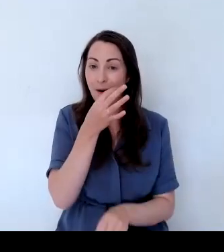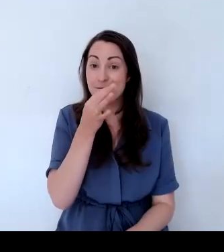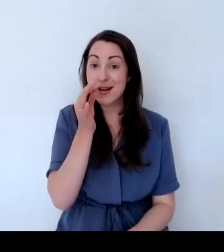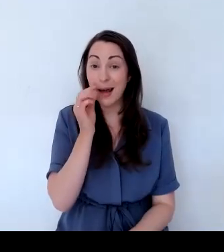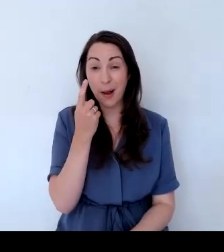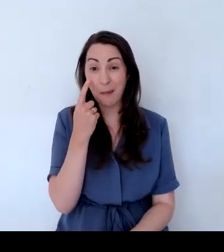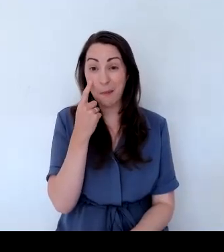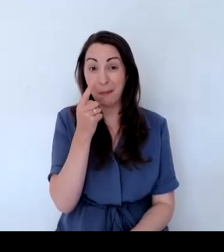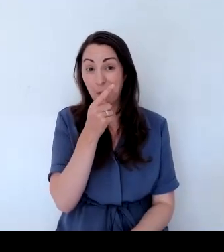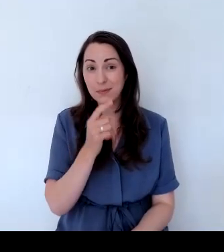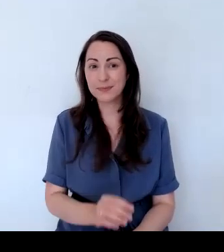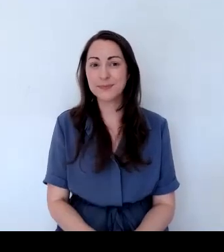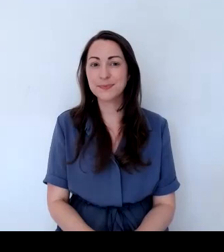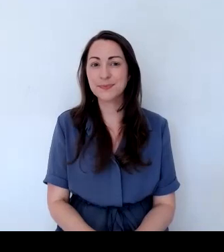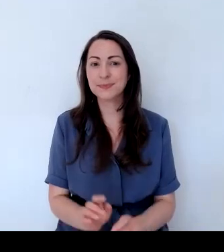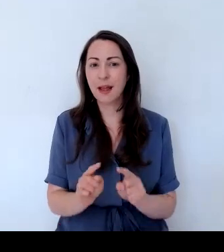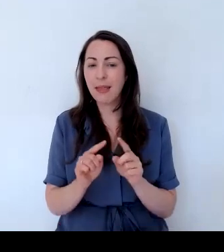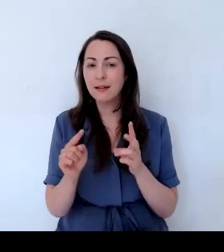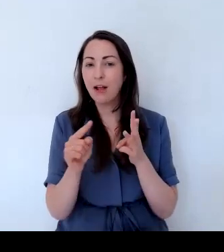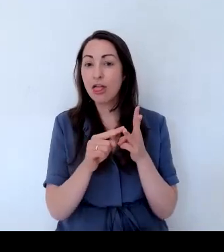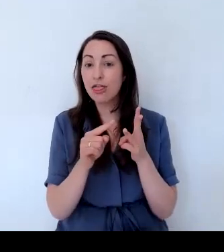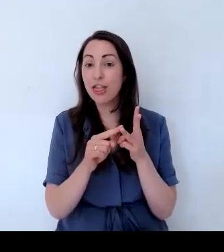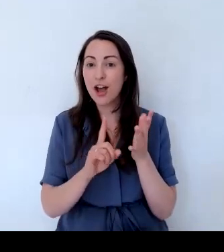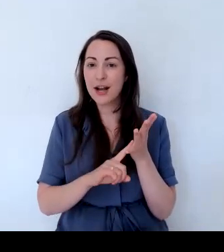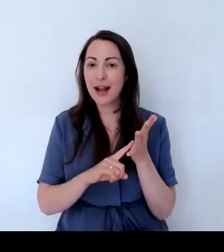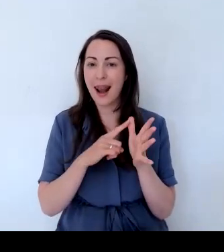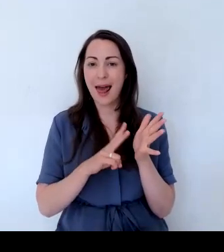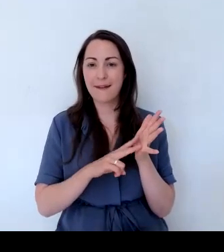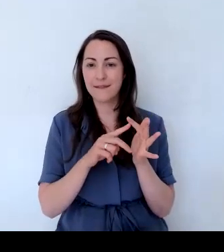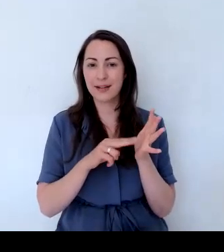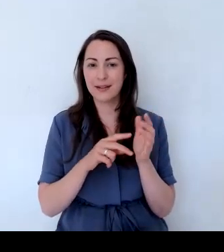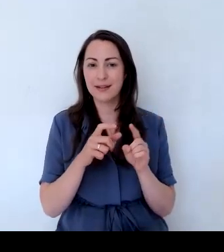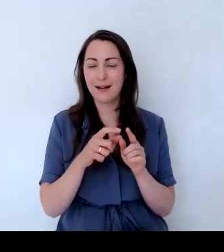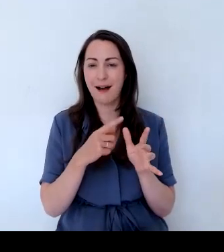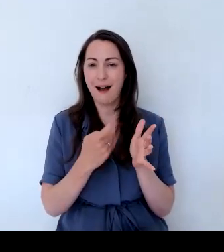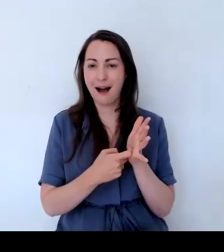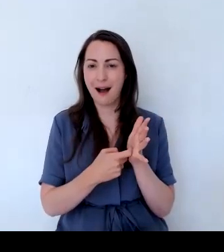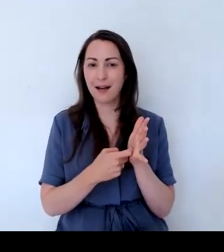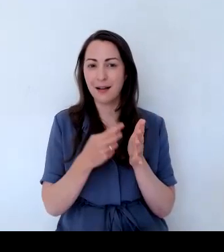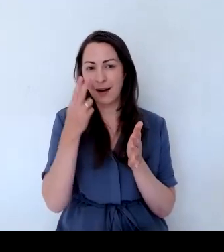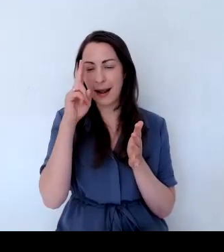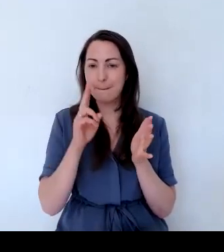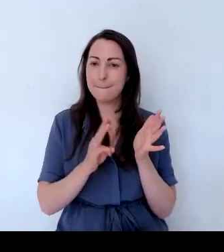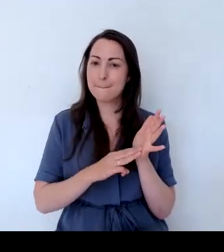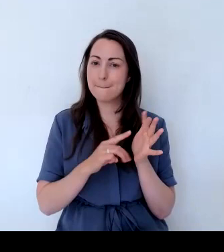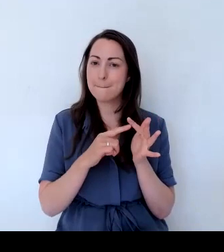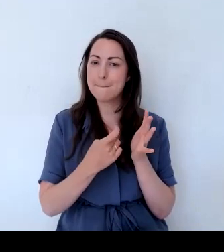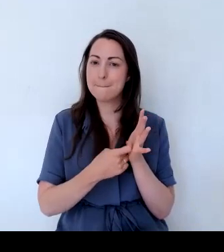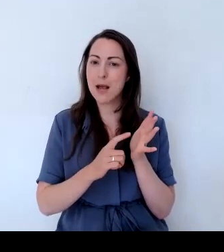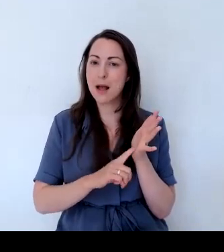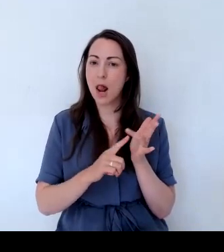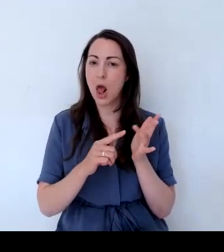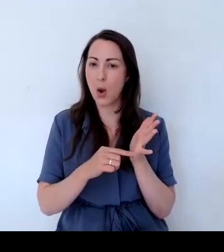And we've got Merlot lavender, which is a New Zealand lavender, which produces similar kind of flowers to the mustard.